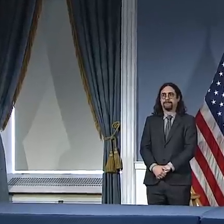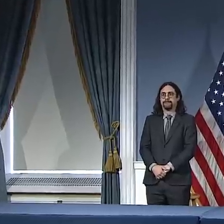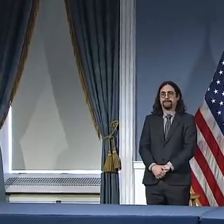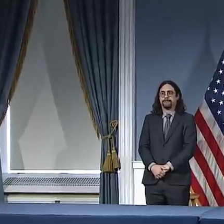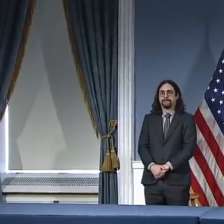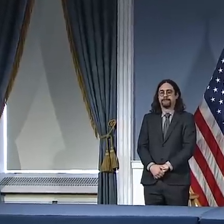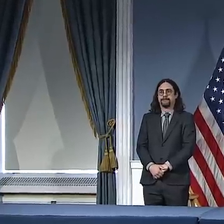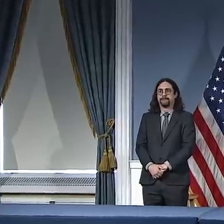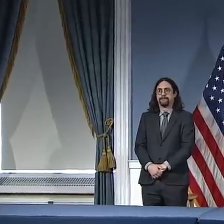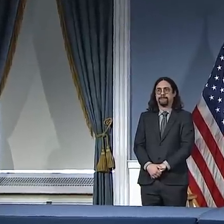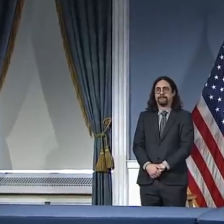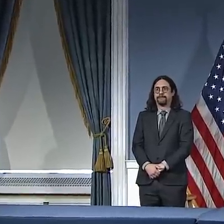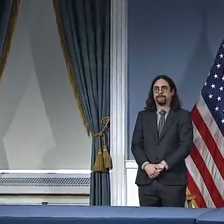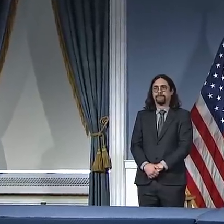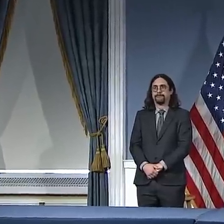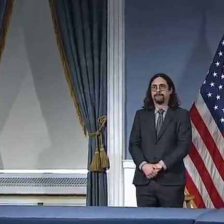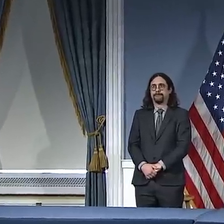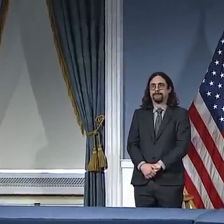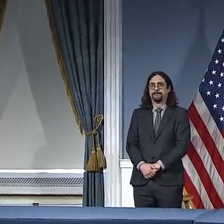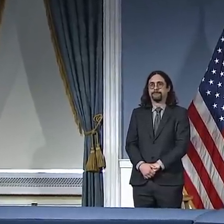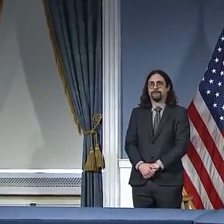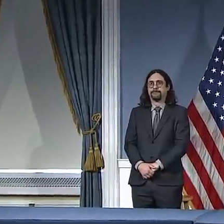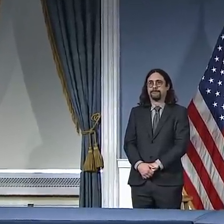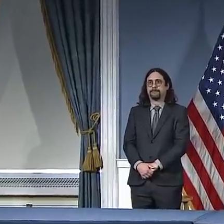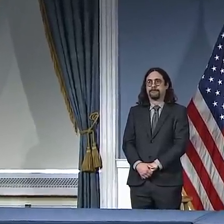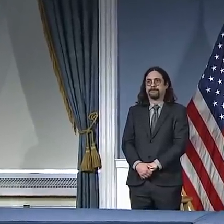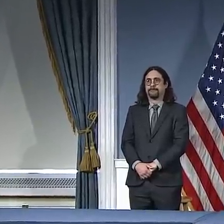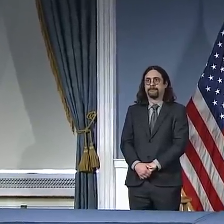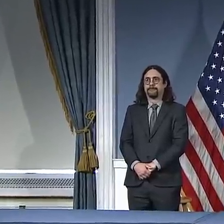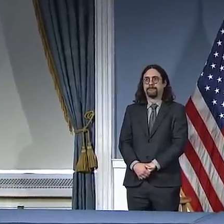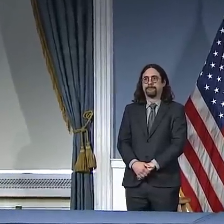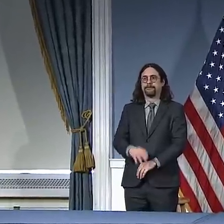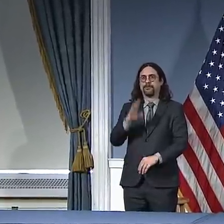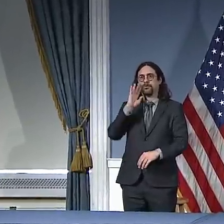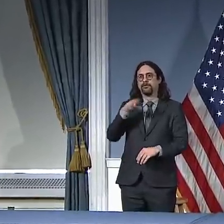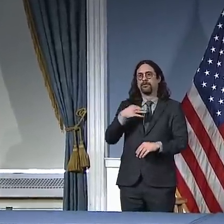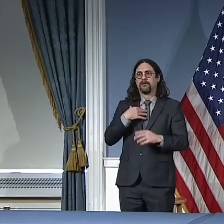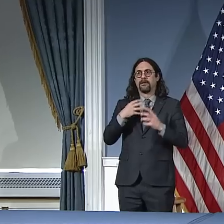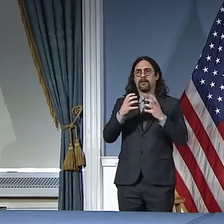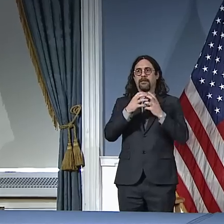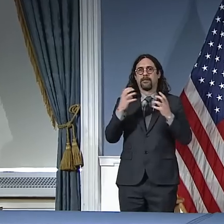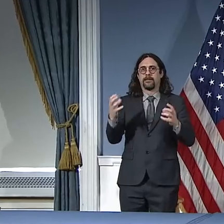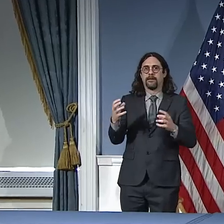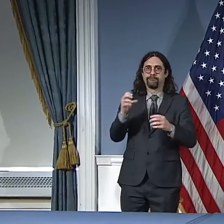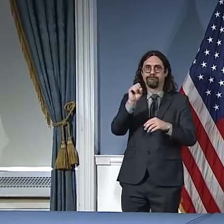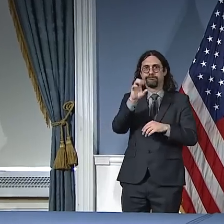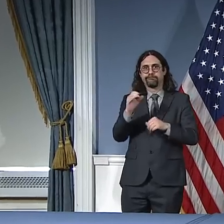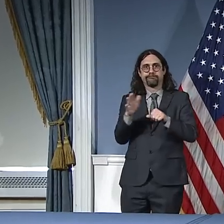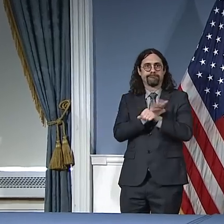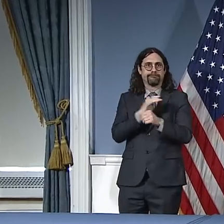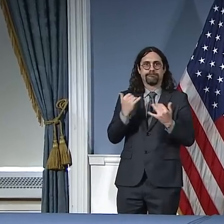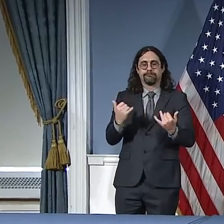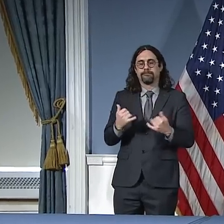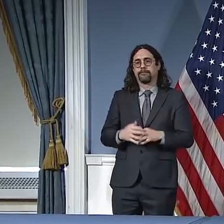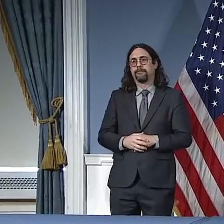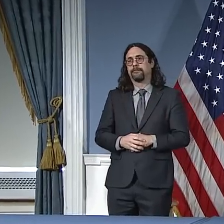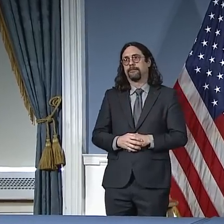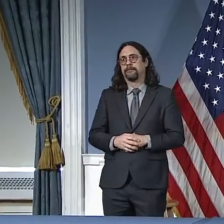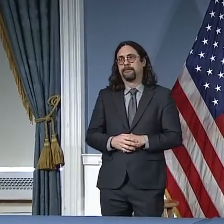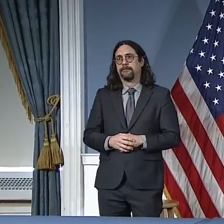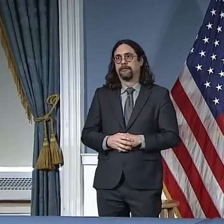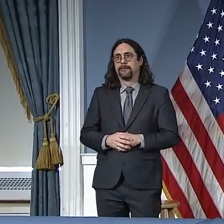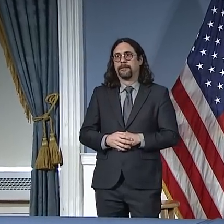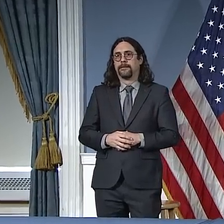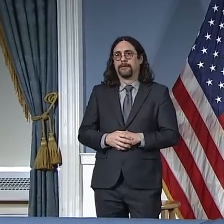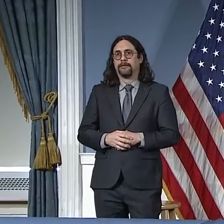Okay. Well, everybody, as usual, there's a lot to go over here. And we are all going to be in this together for a long time